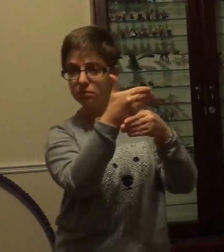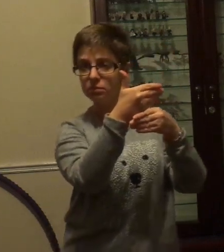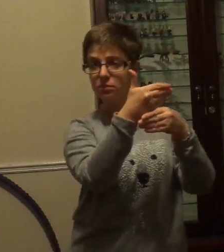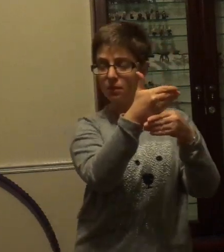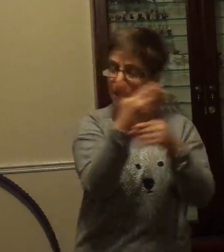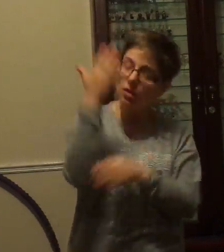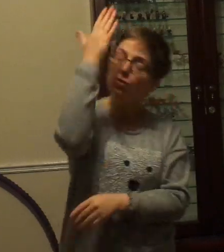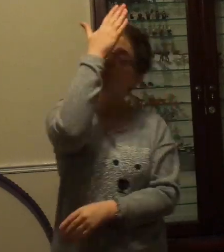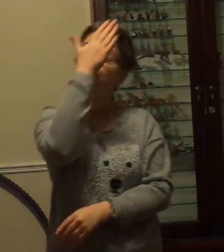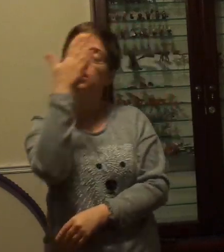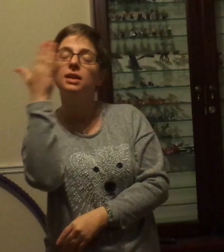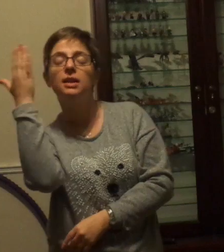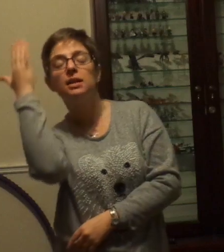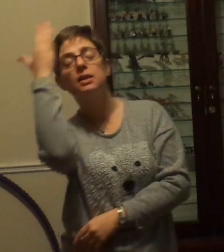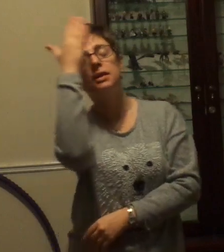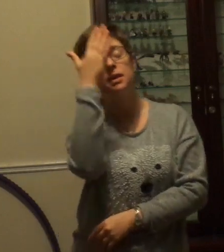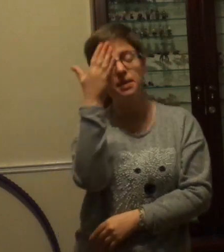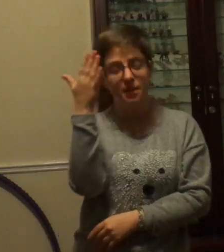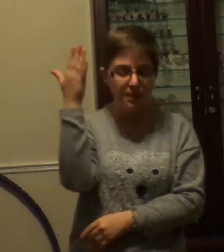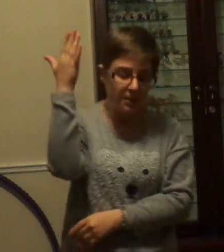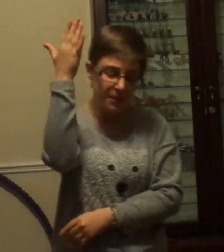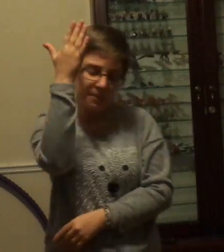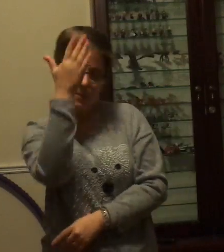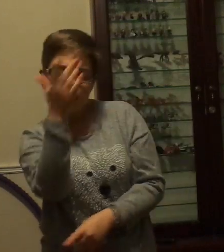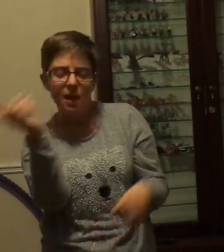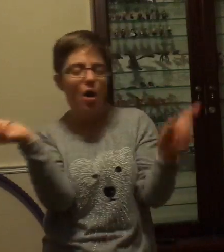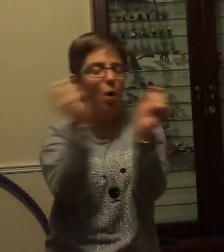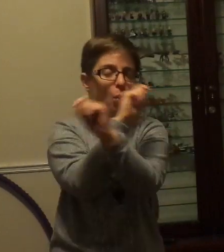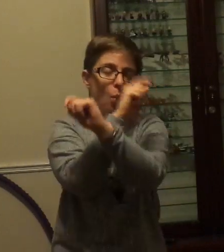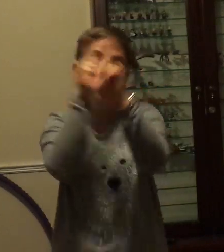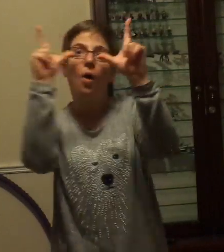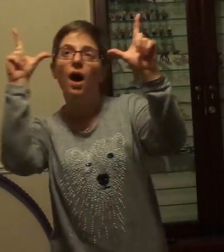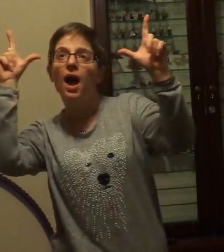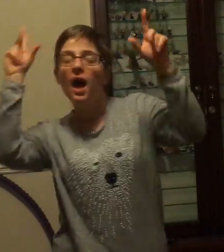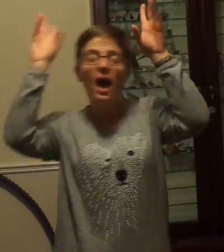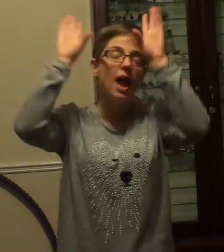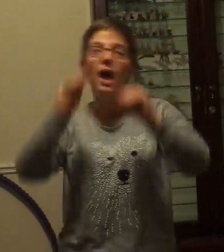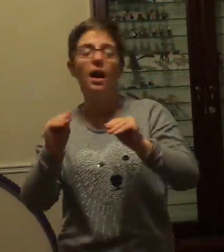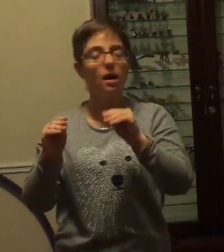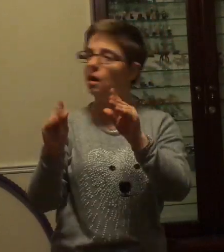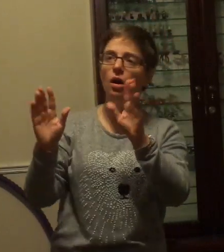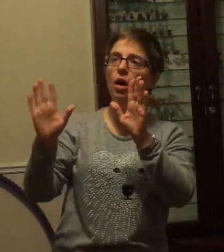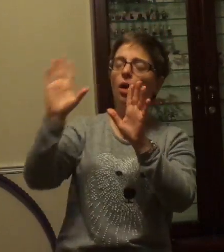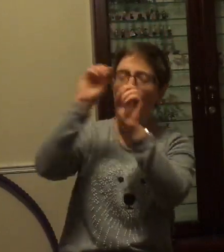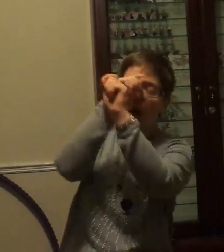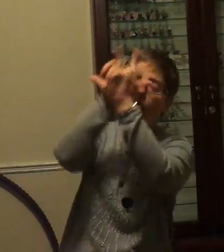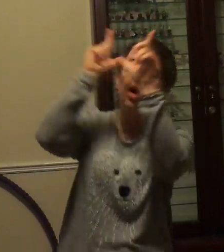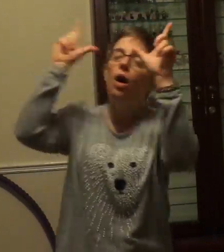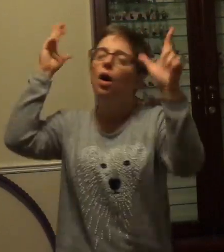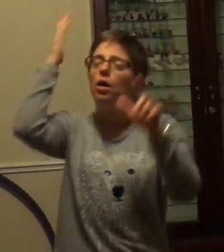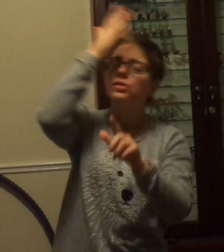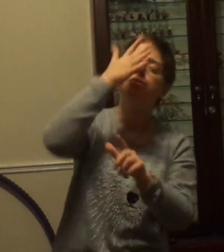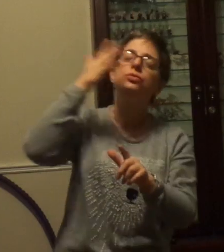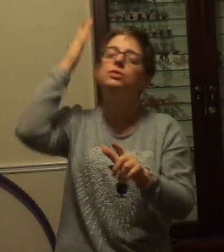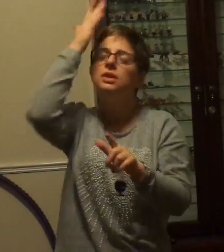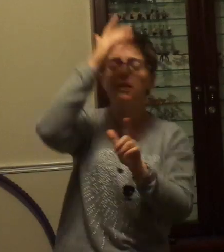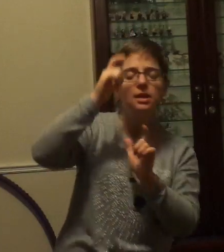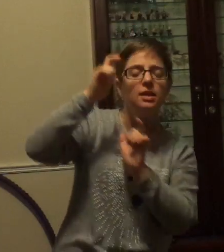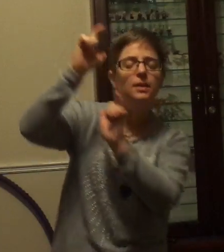dream, afraid of waking, that never